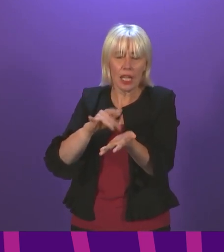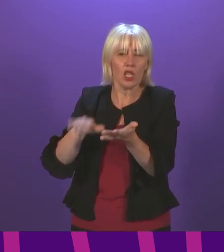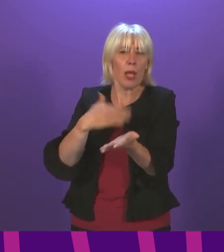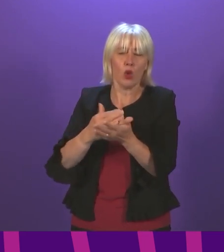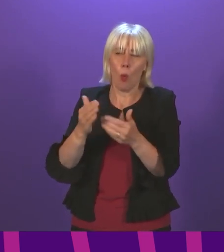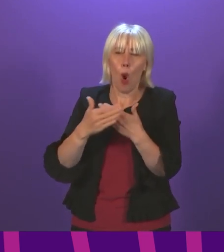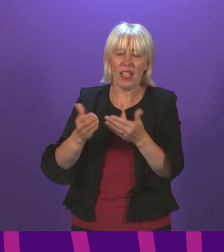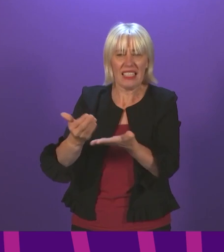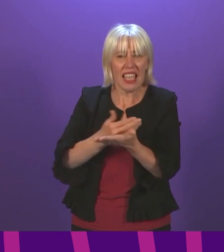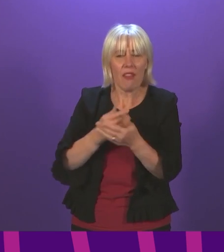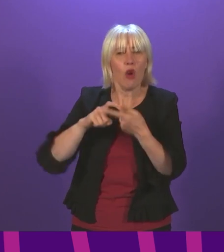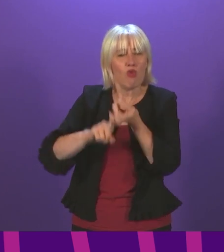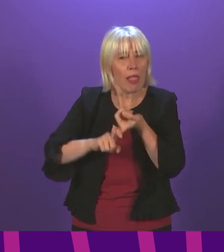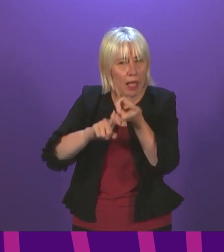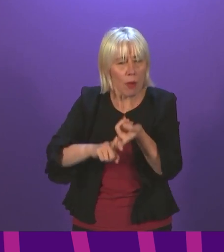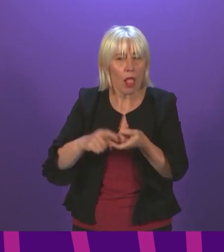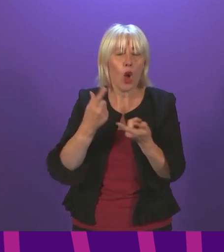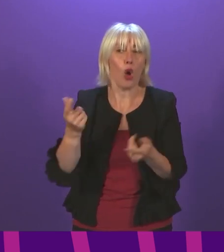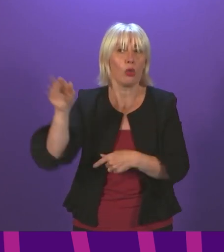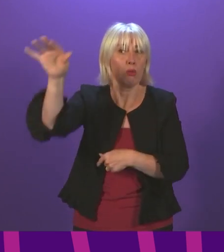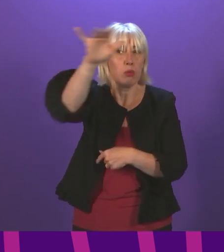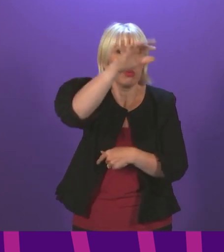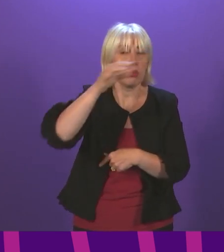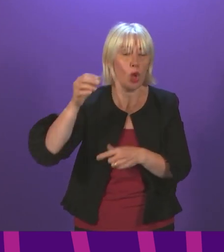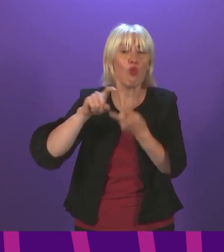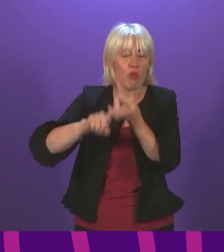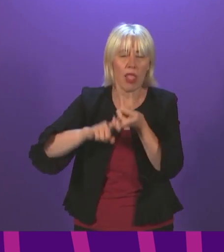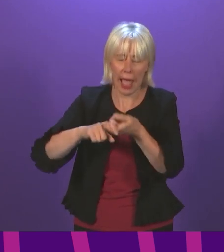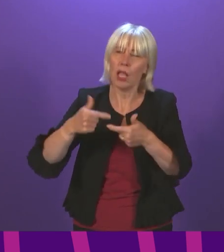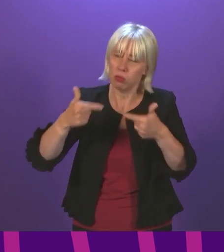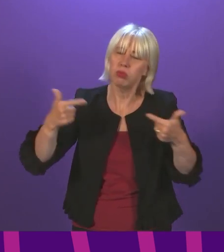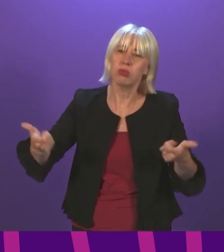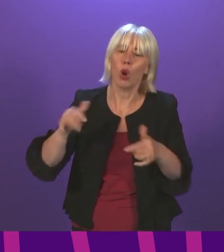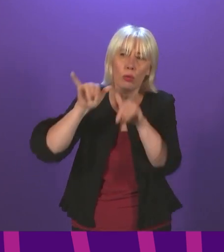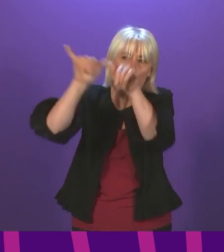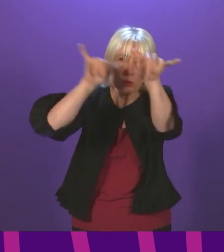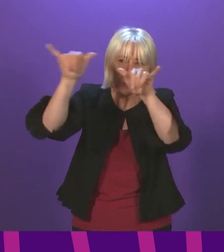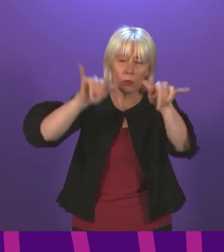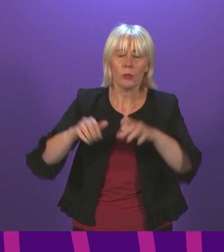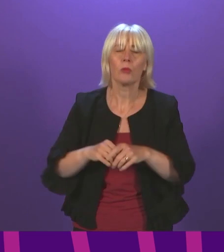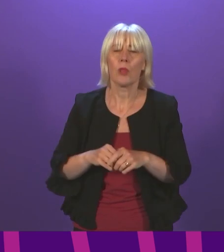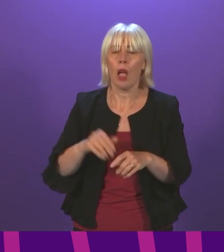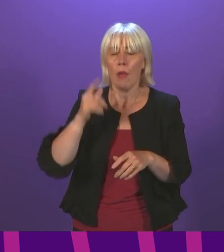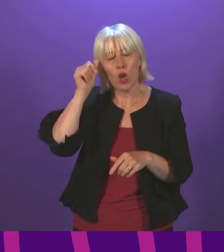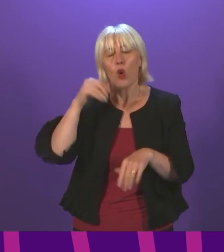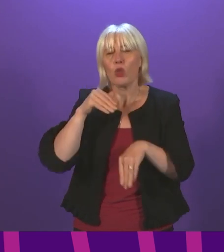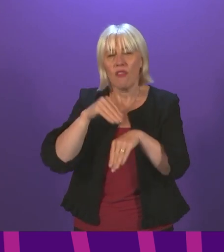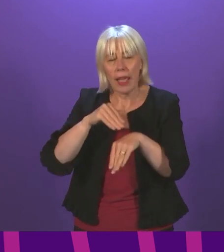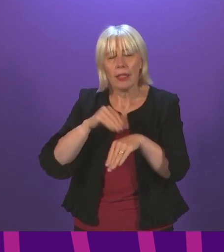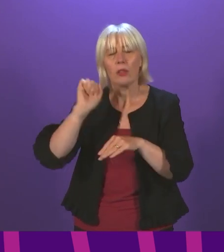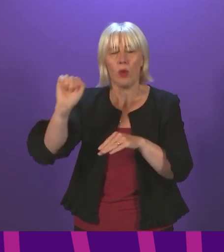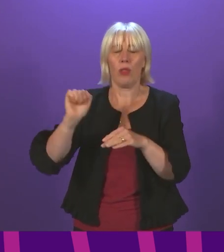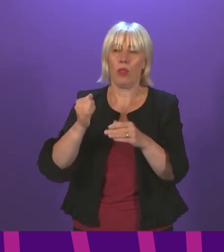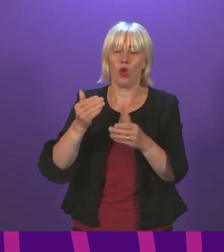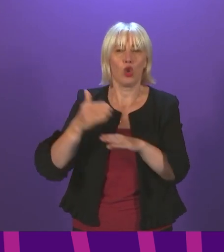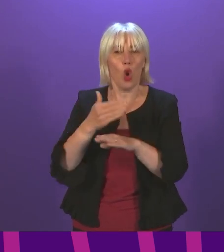air services for the communities that rely on them. We know that this decision may affect where staff work in the future and I understand that HAYAL is engaging